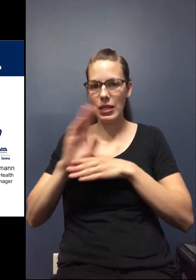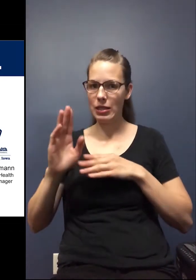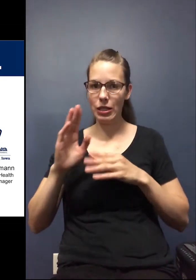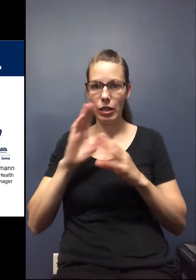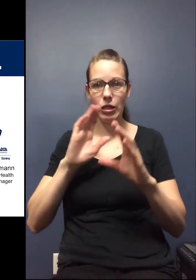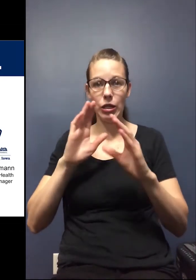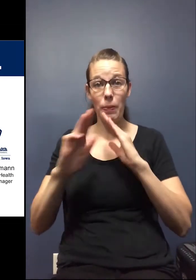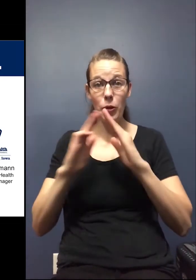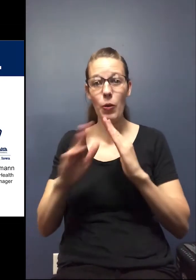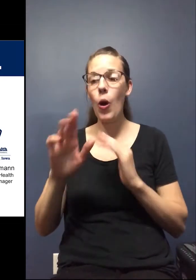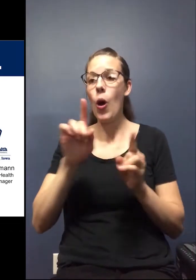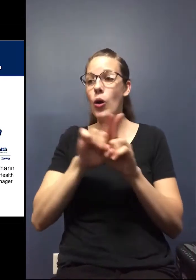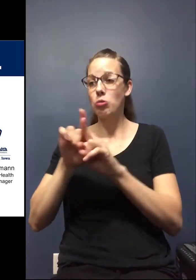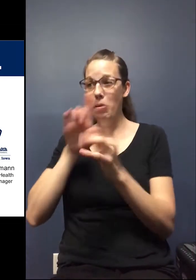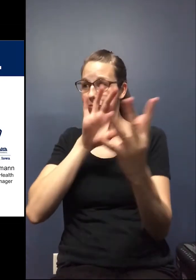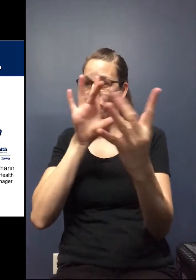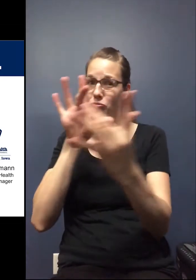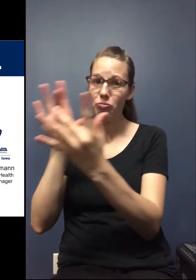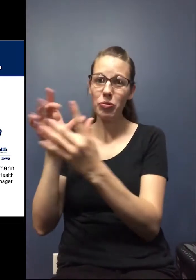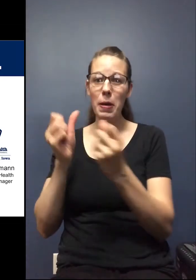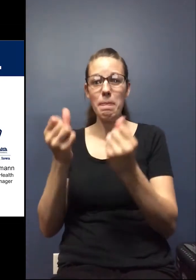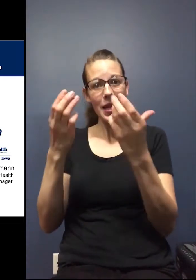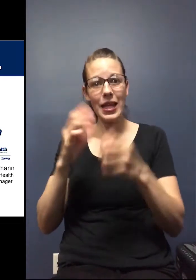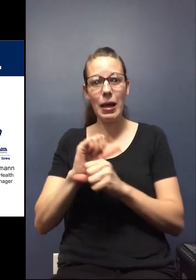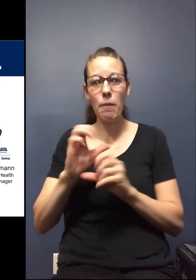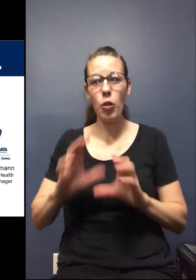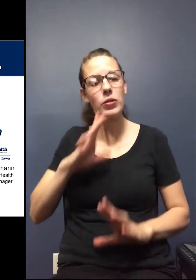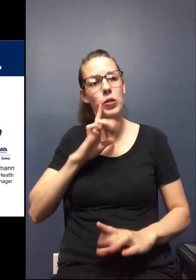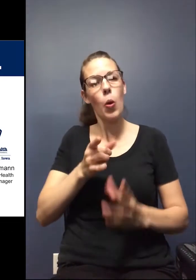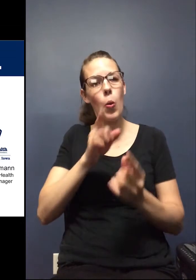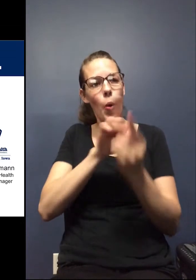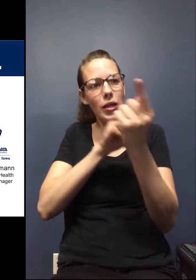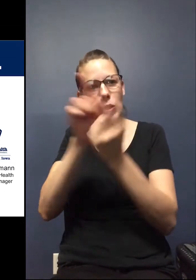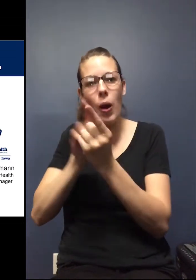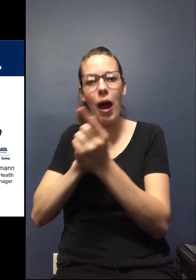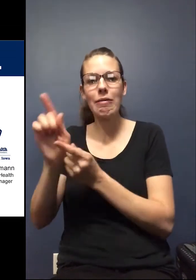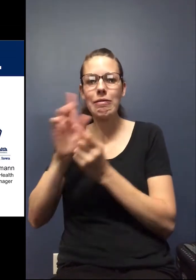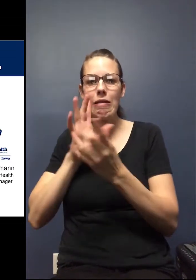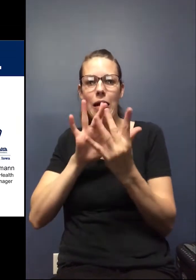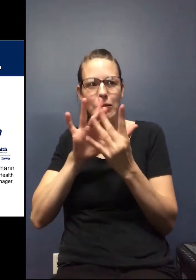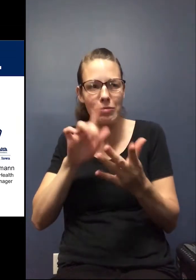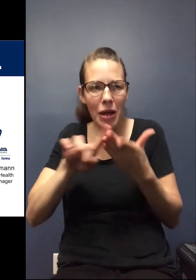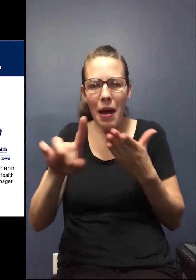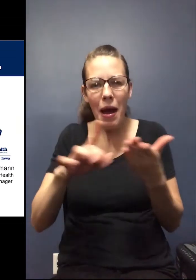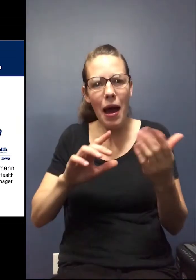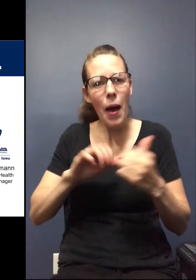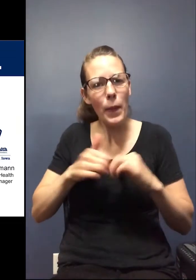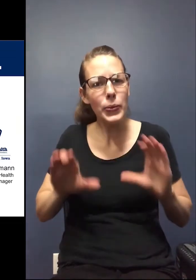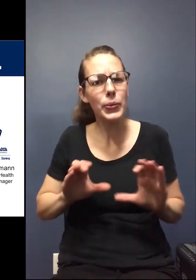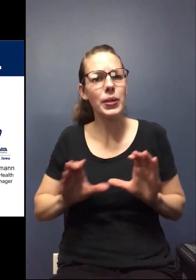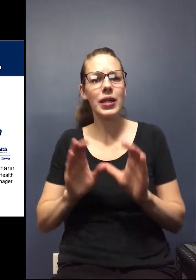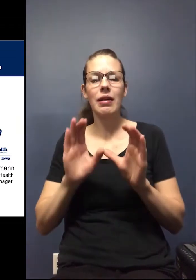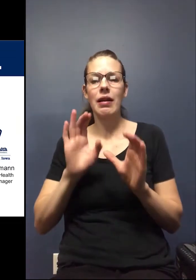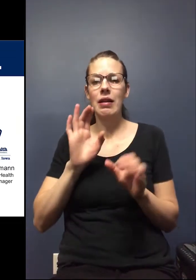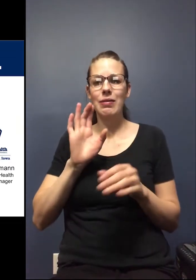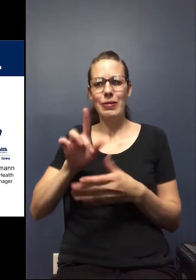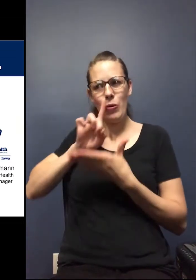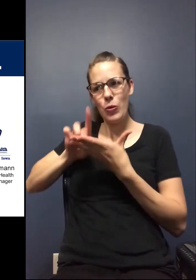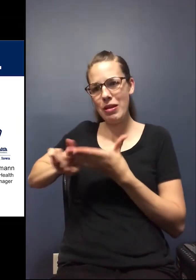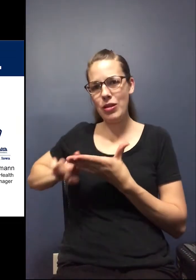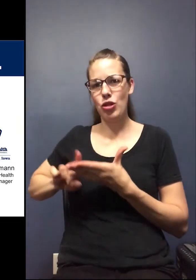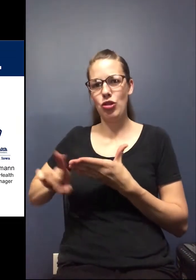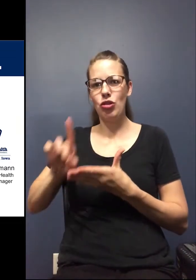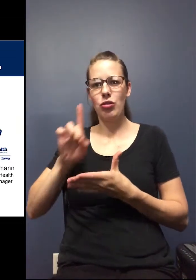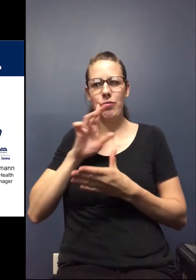We've also been reaching out to a number of employees just to make one-to-one contact and check in and see how they are doing, and then just doing